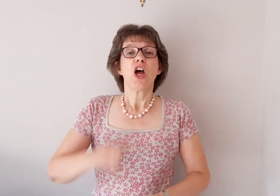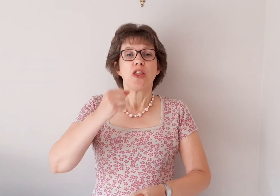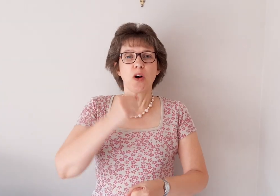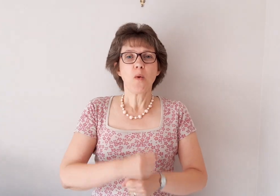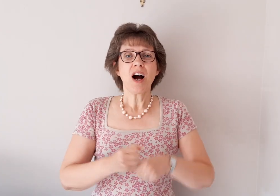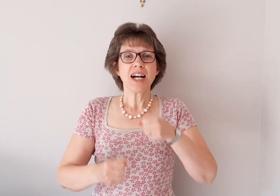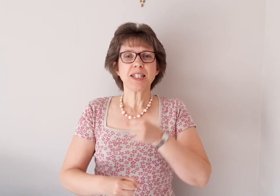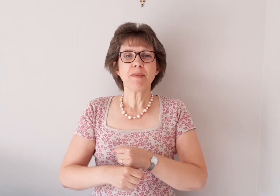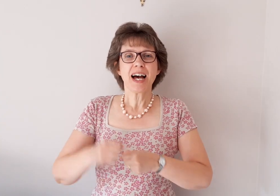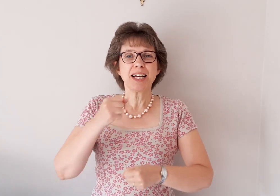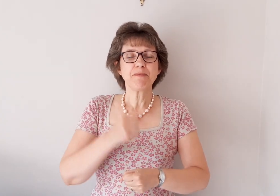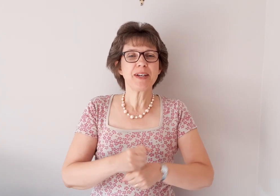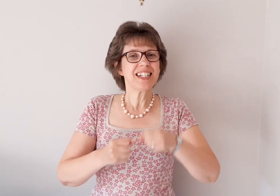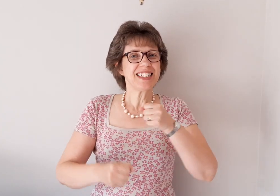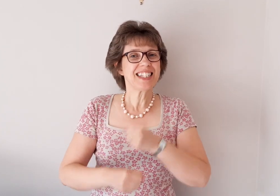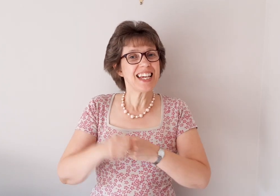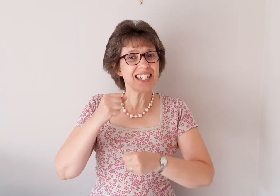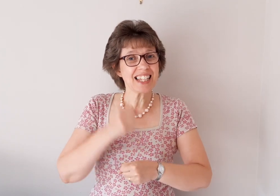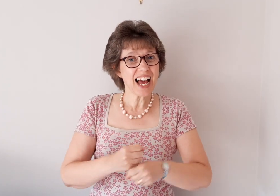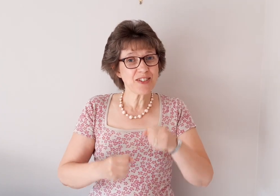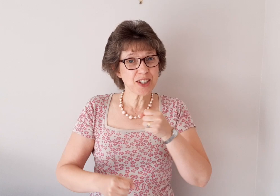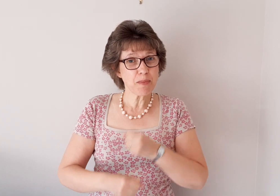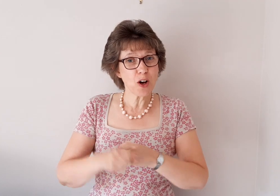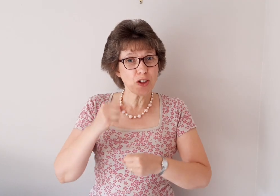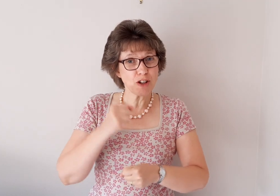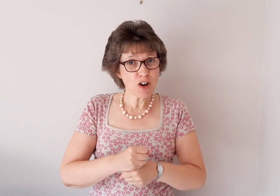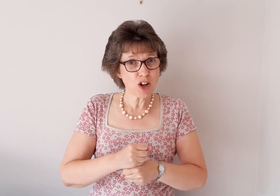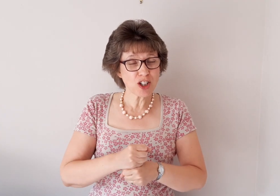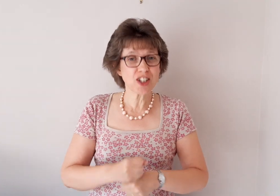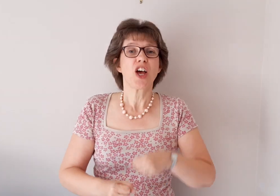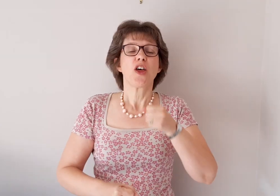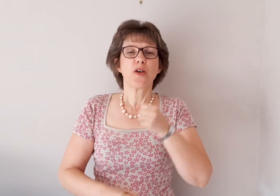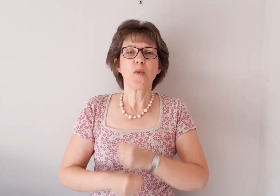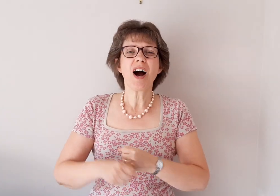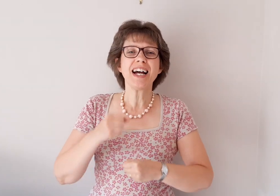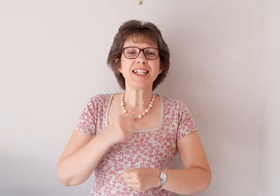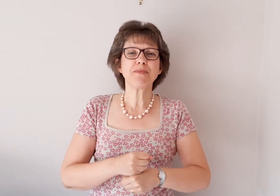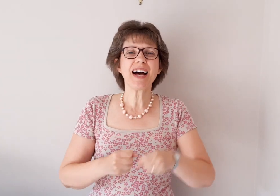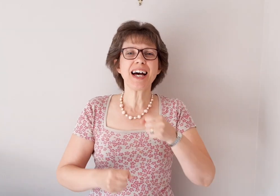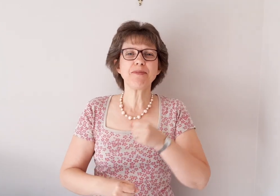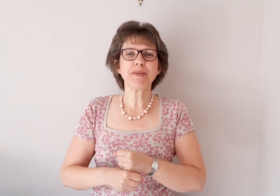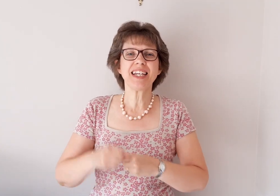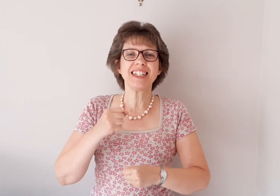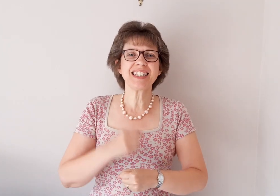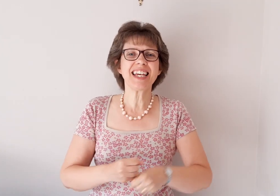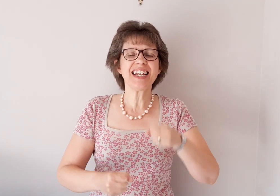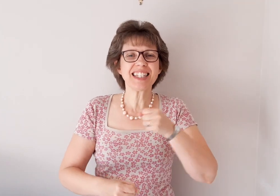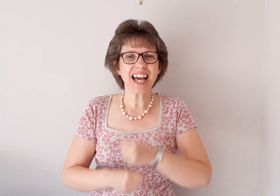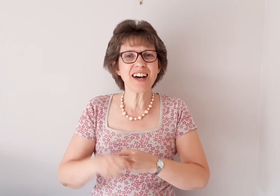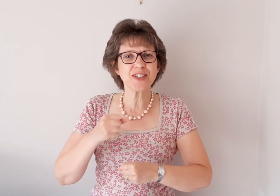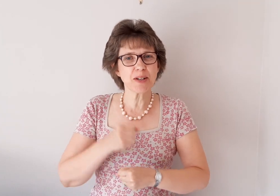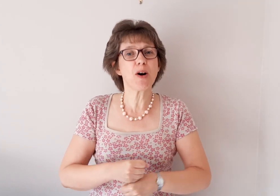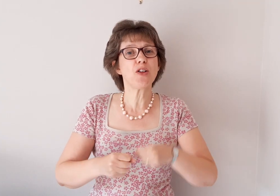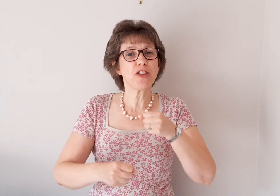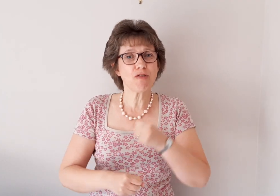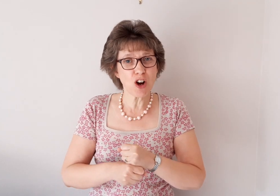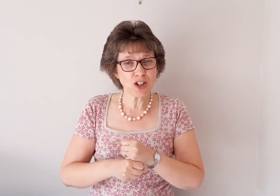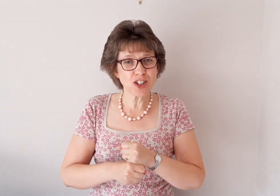The wise man built his house upon the rocks. The wise man built his house upon the rocks.